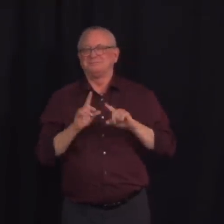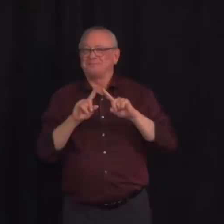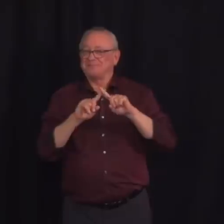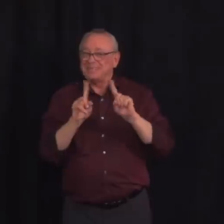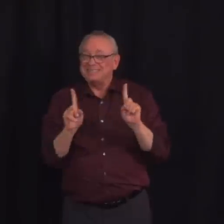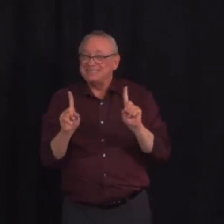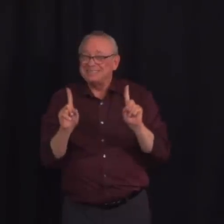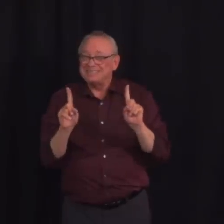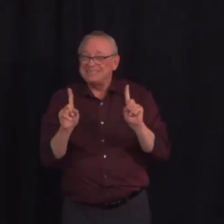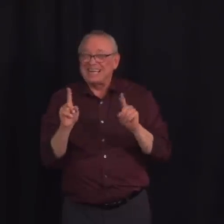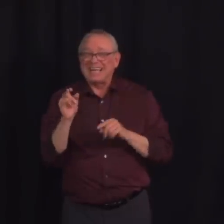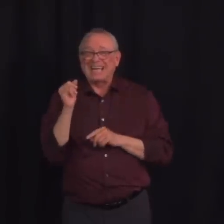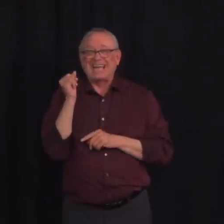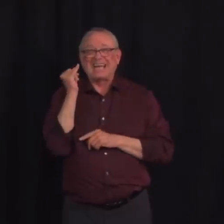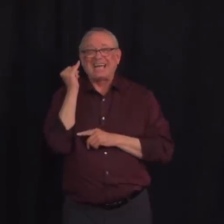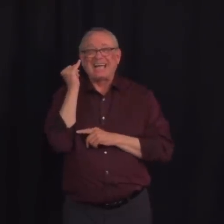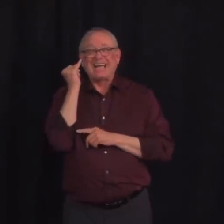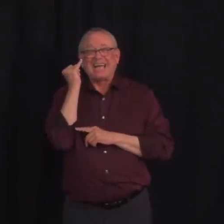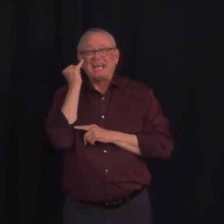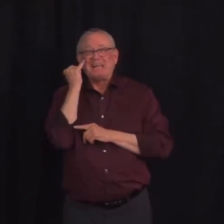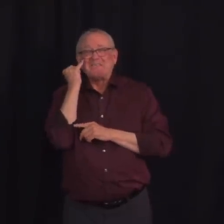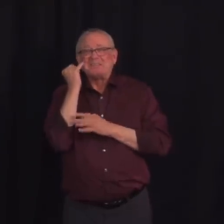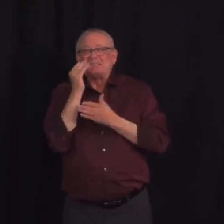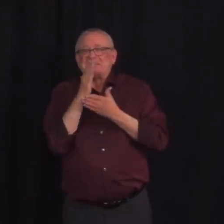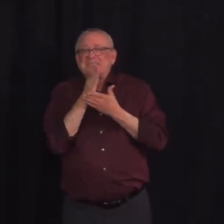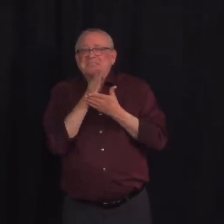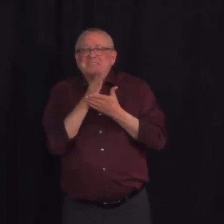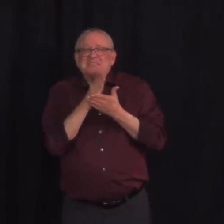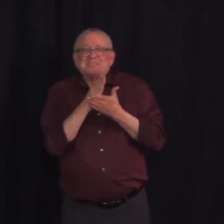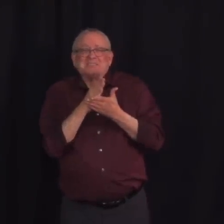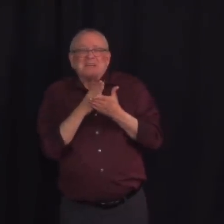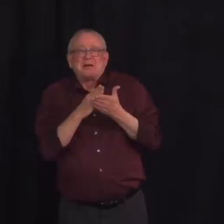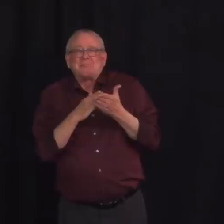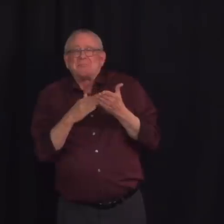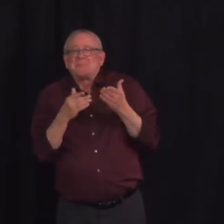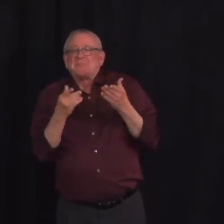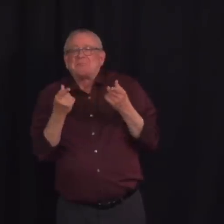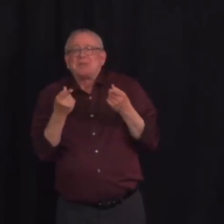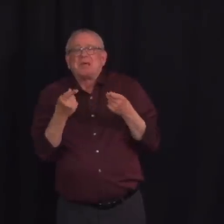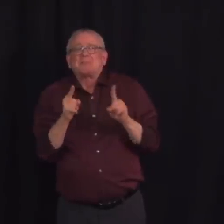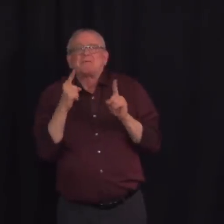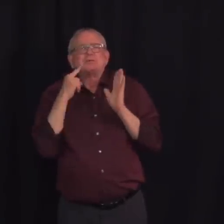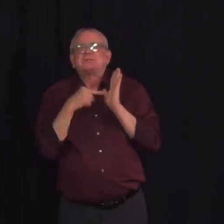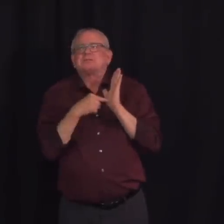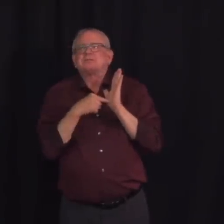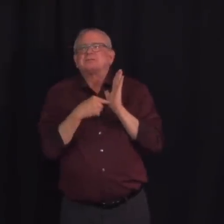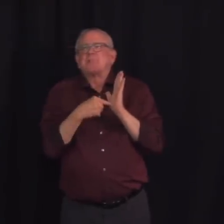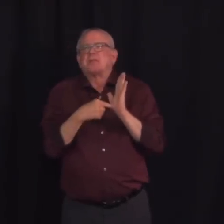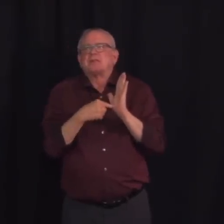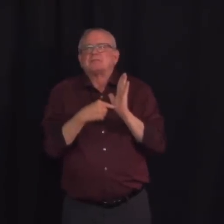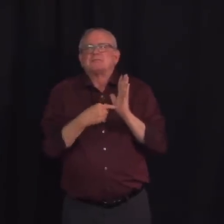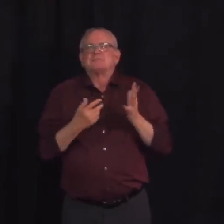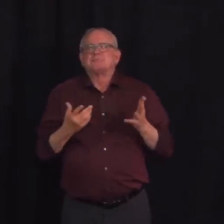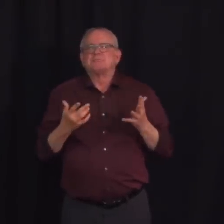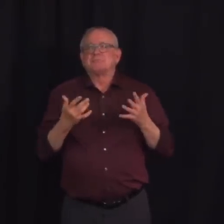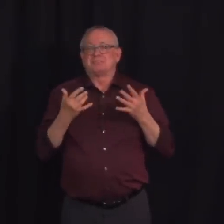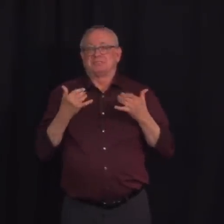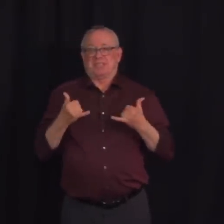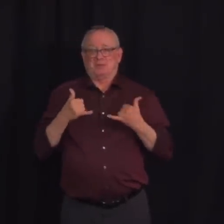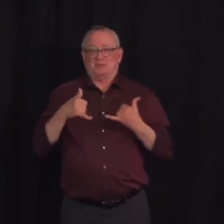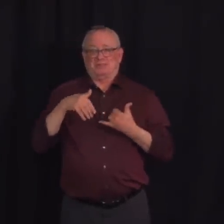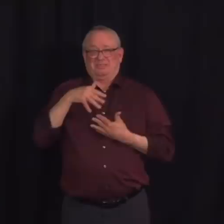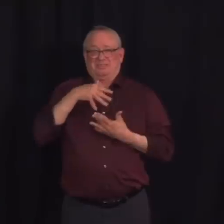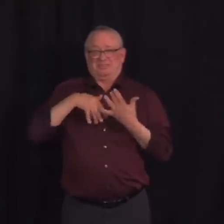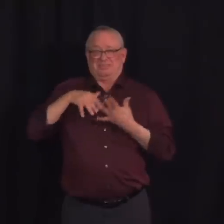to be removed would be restrictions that are currently in place with respect to social gatherings, the restrictions